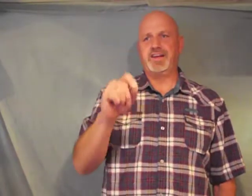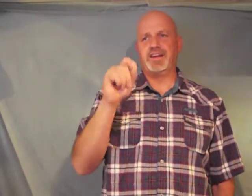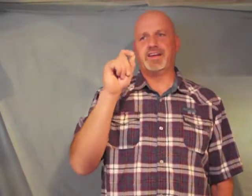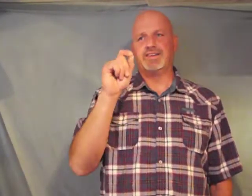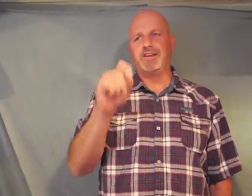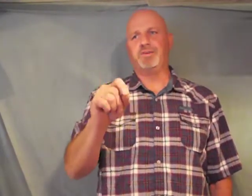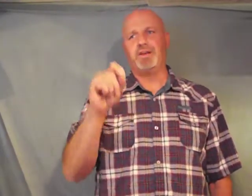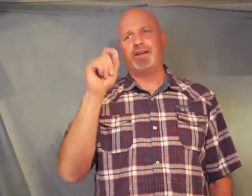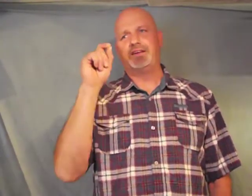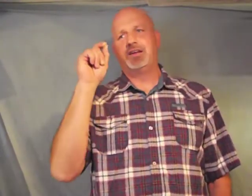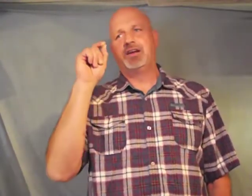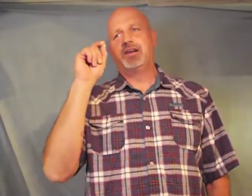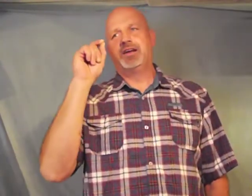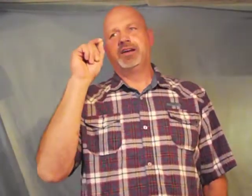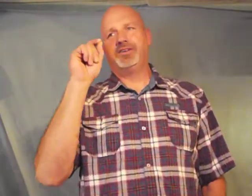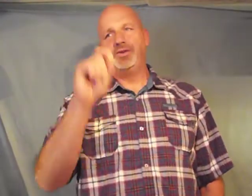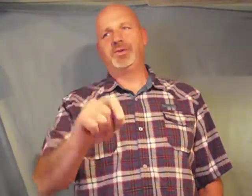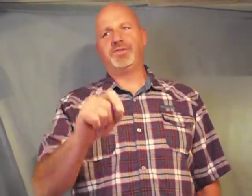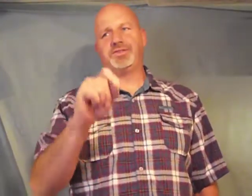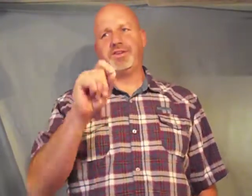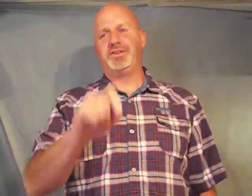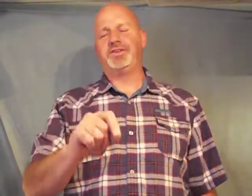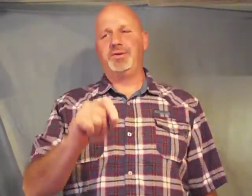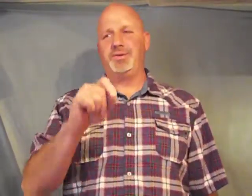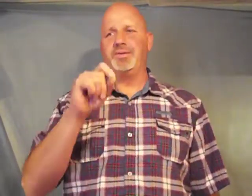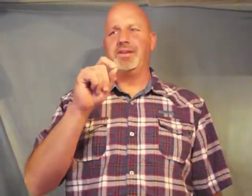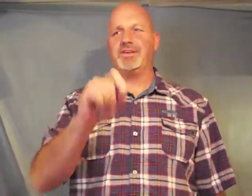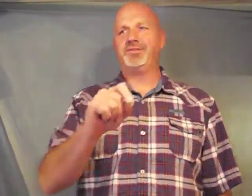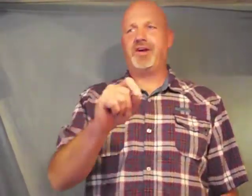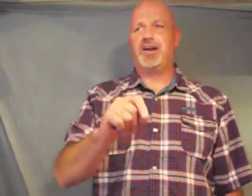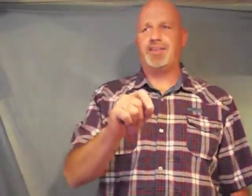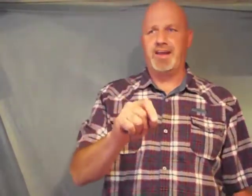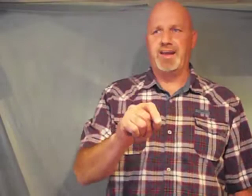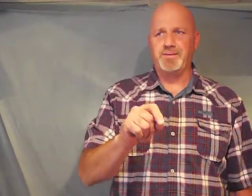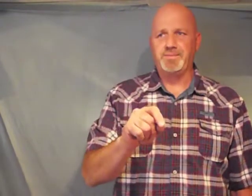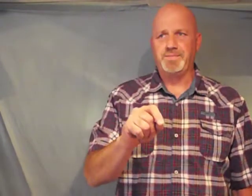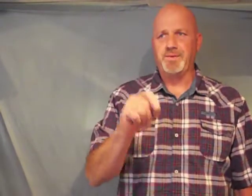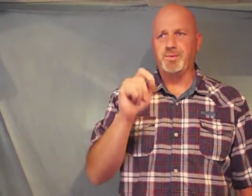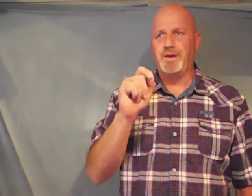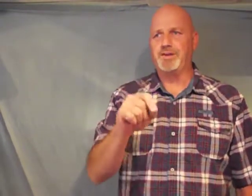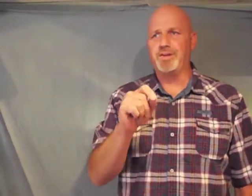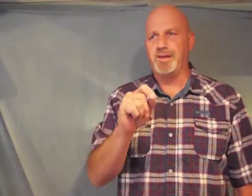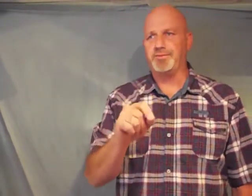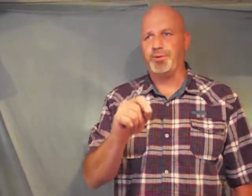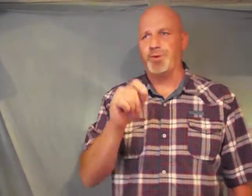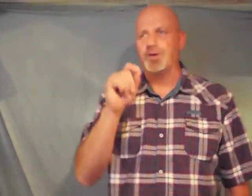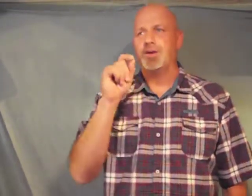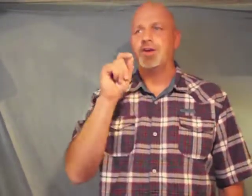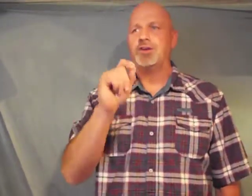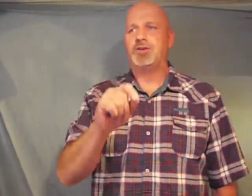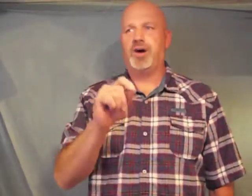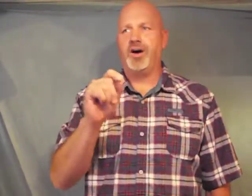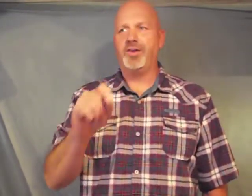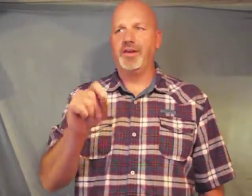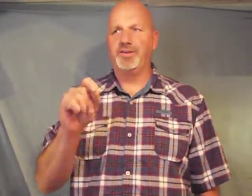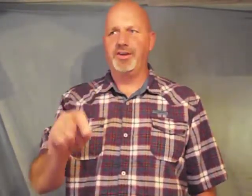continually to do this very thing render therefore to all their due